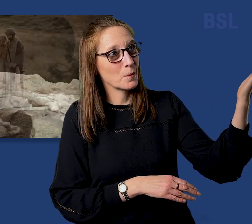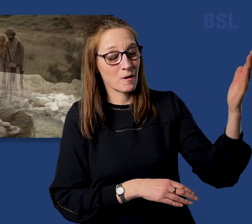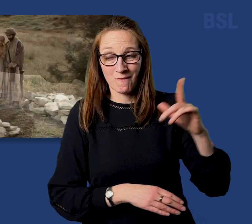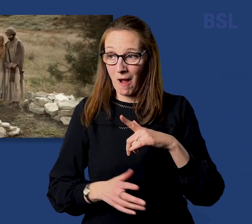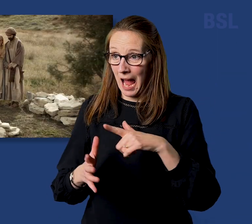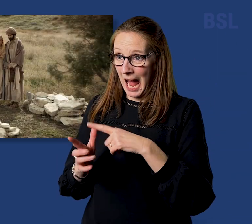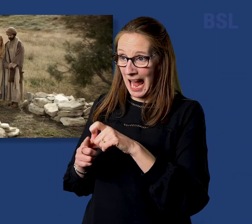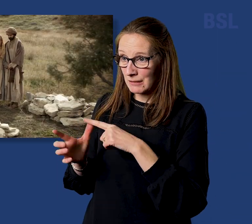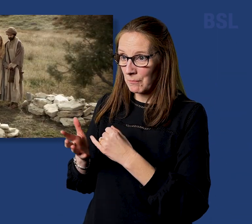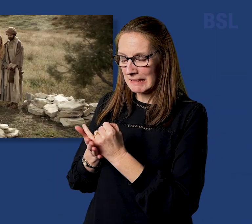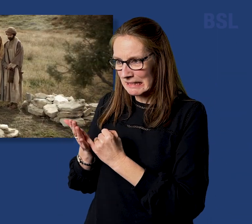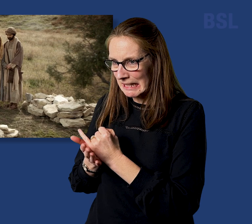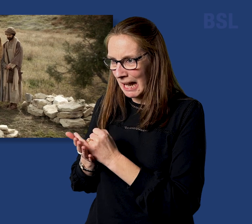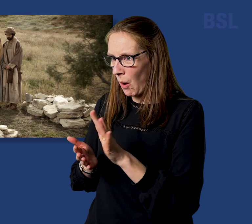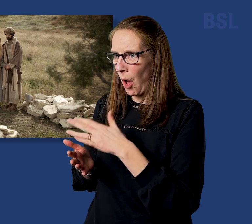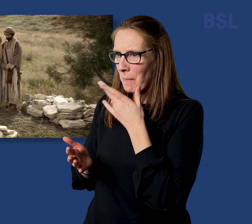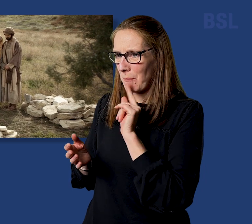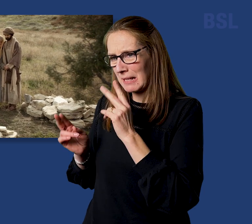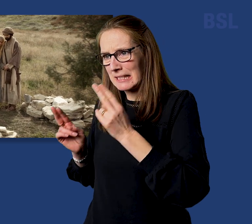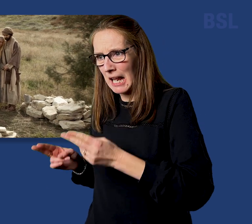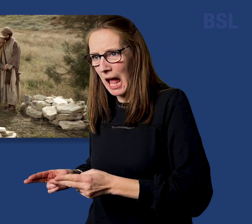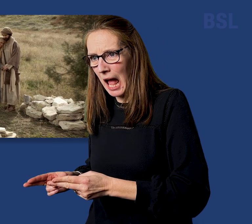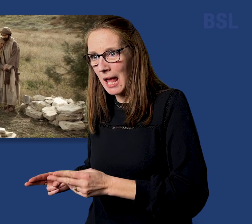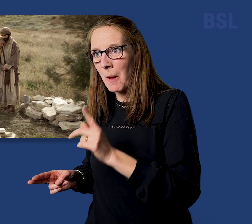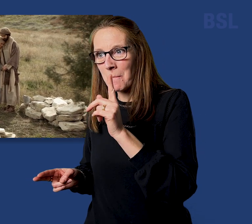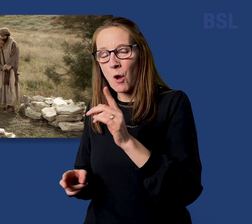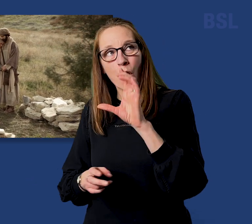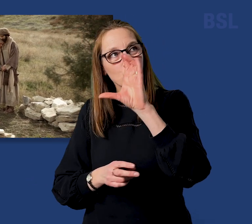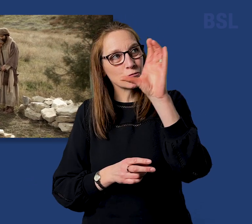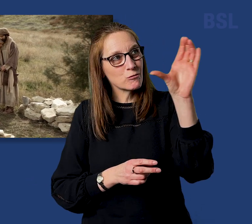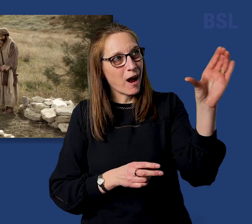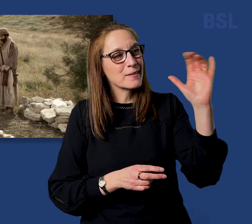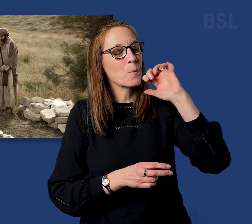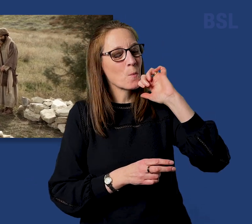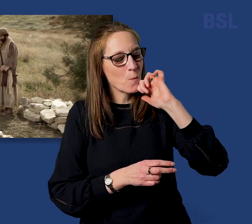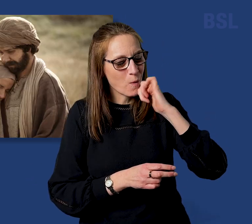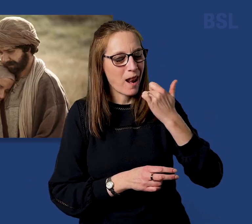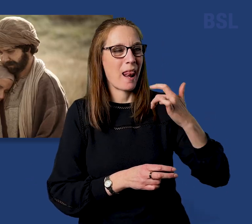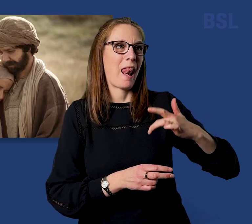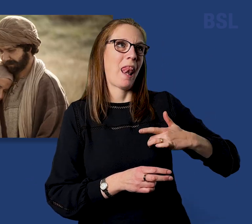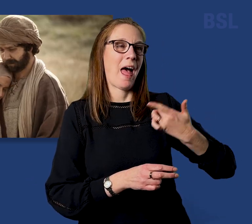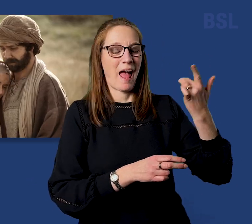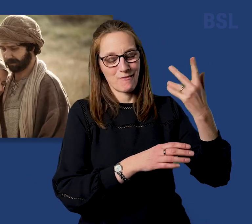For as in Adam all die, even so in Christ shall all be made alive.